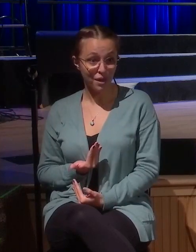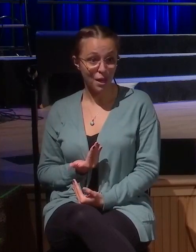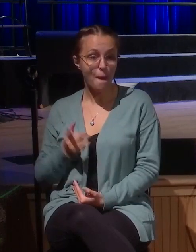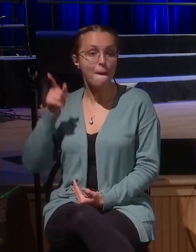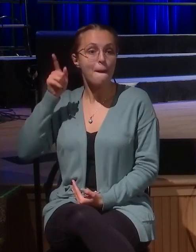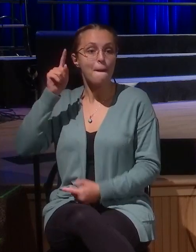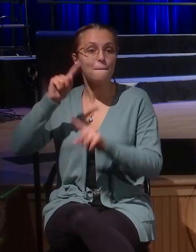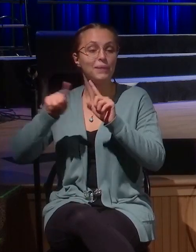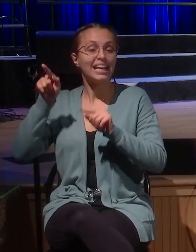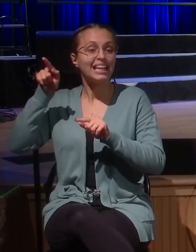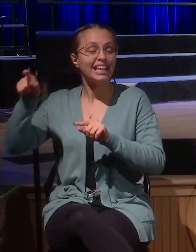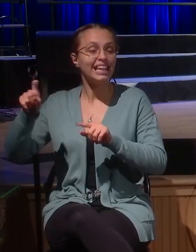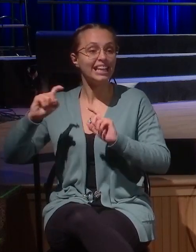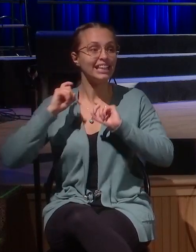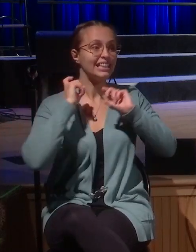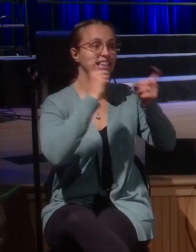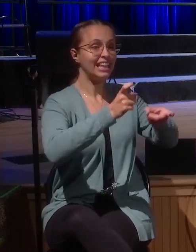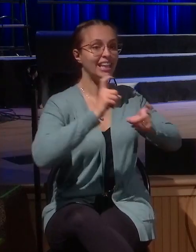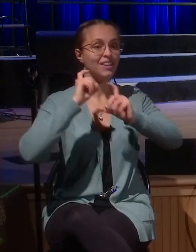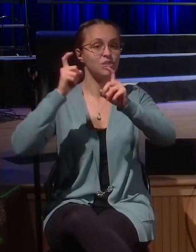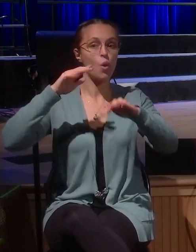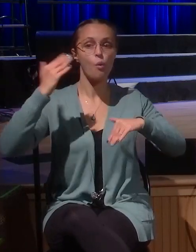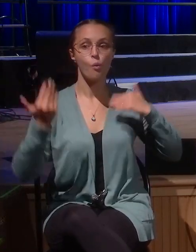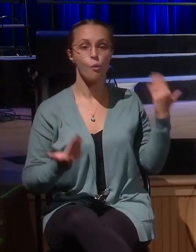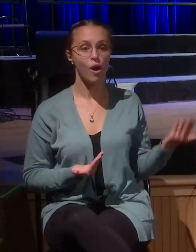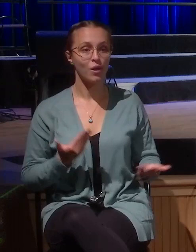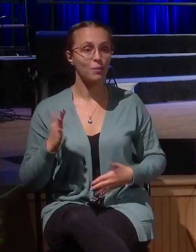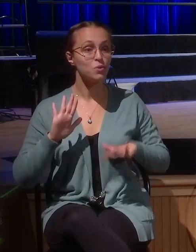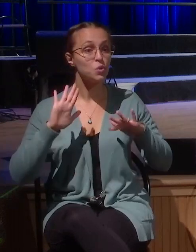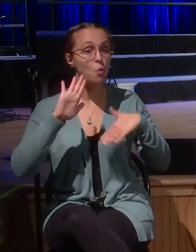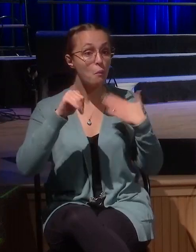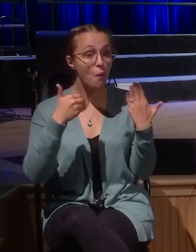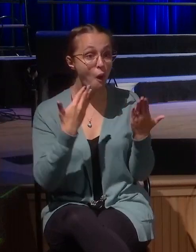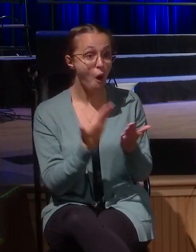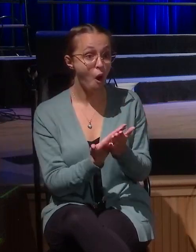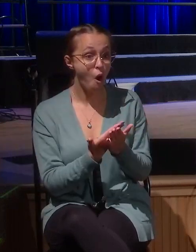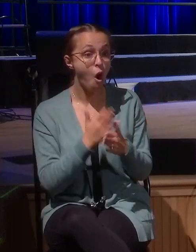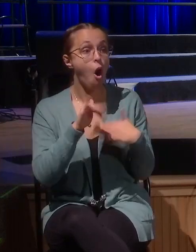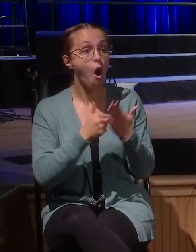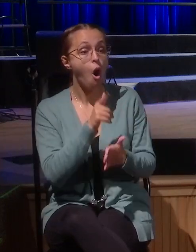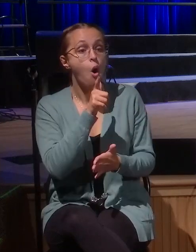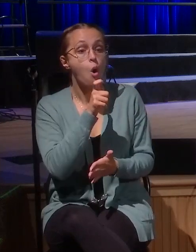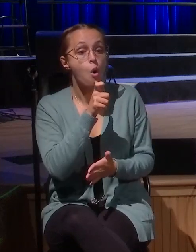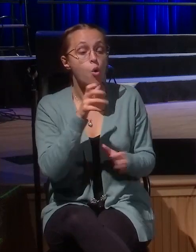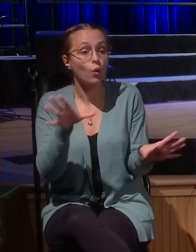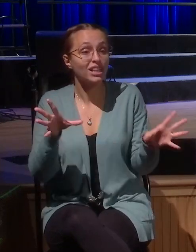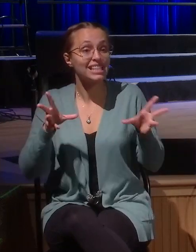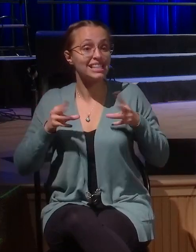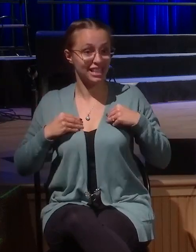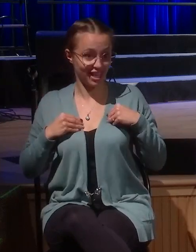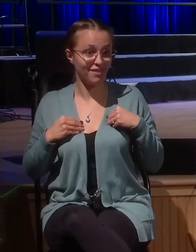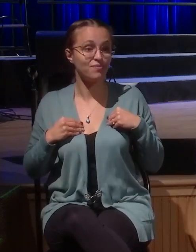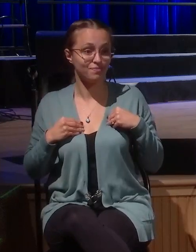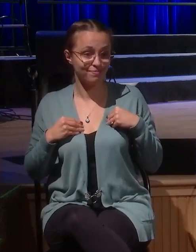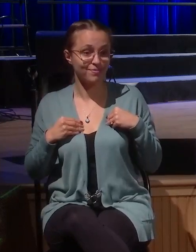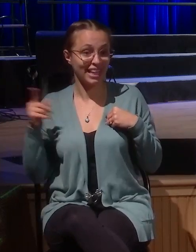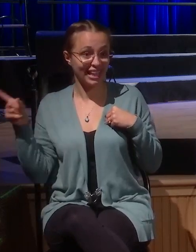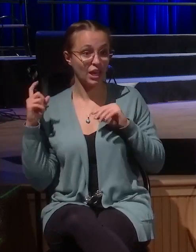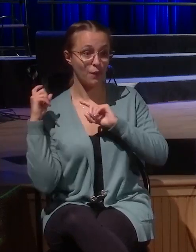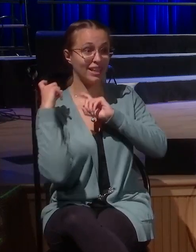that are, those that receive it are the ones that receive salvation, the invitation is given to all, but Zacchaeus gladly receives